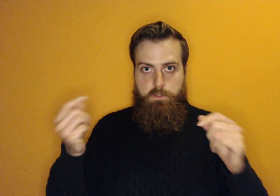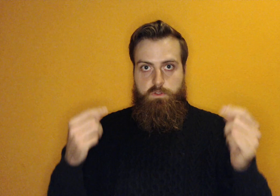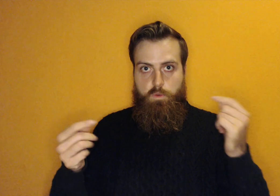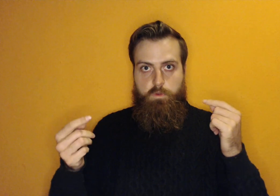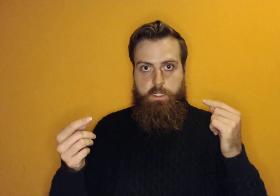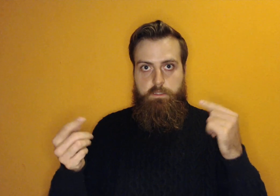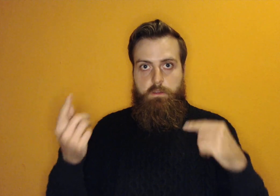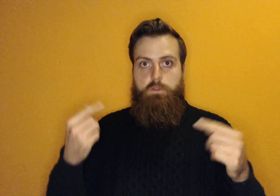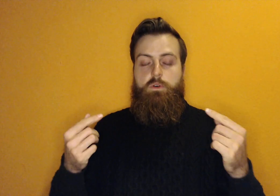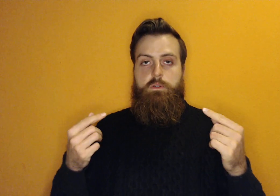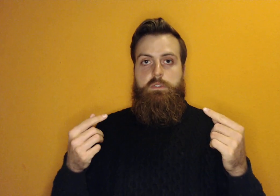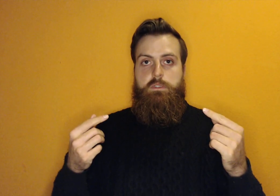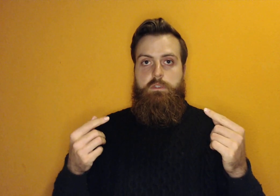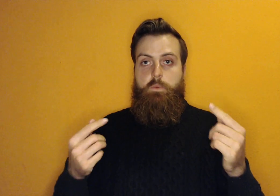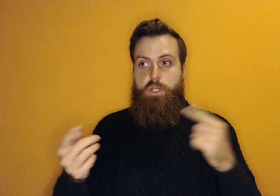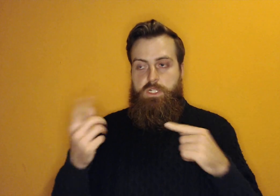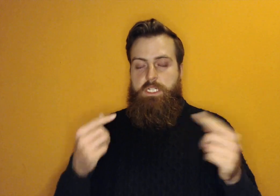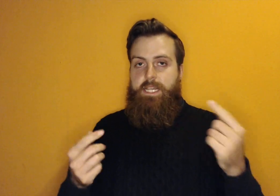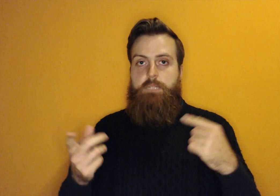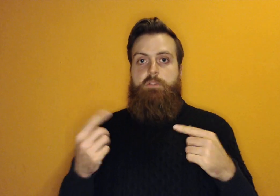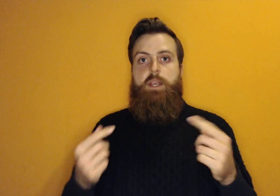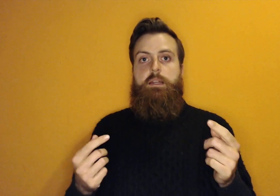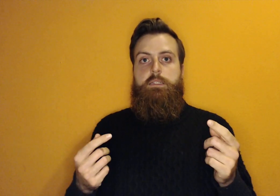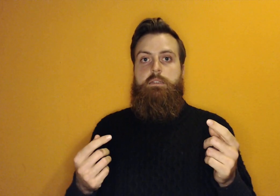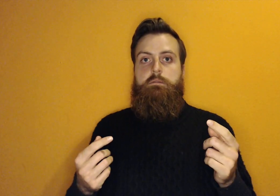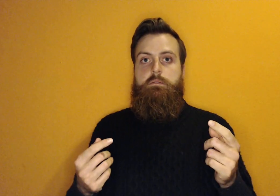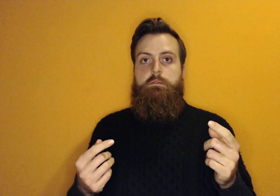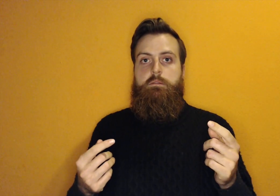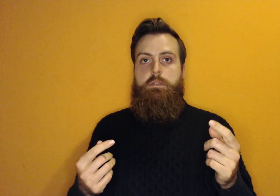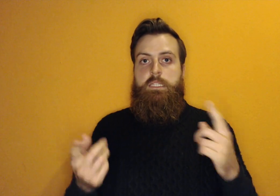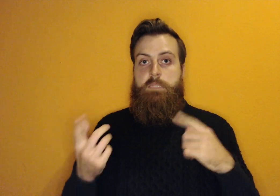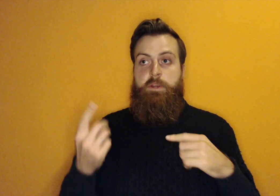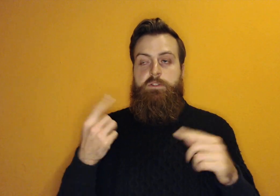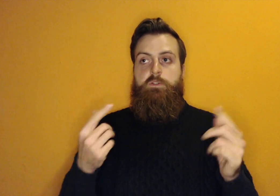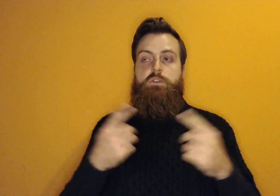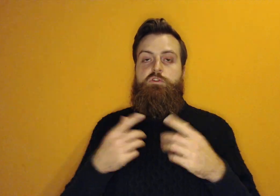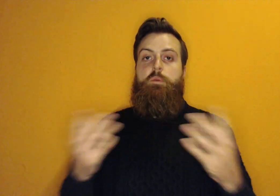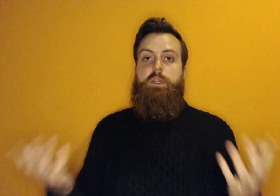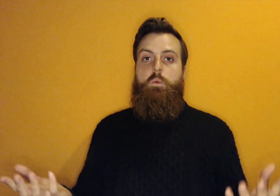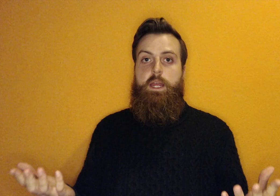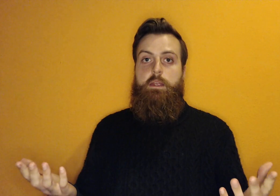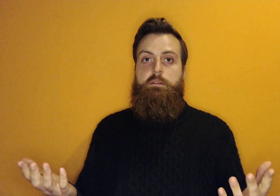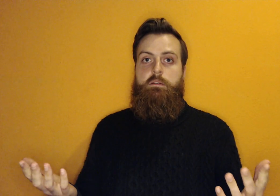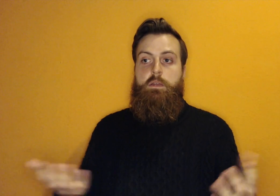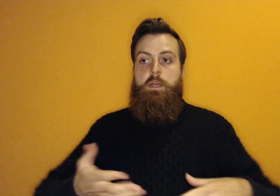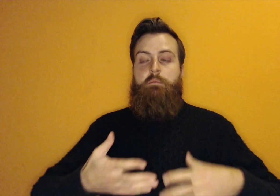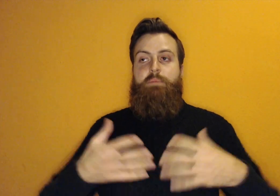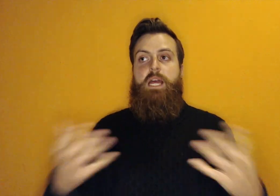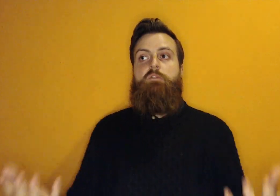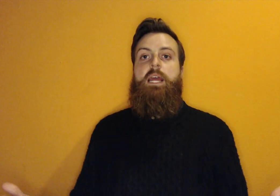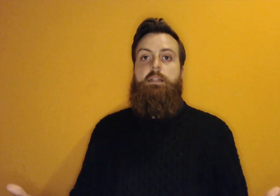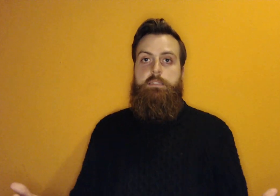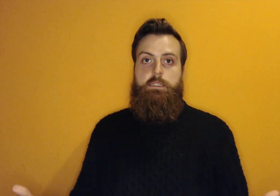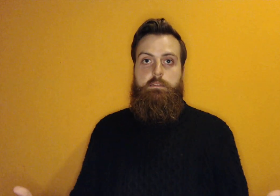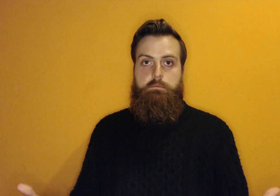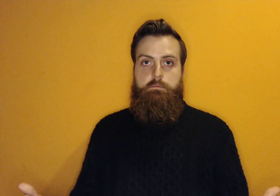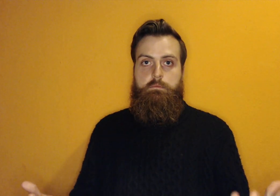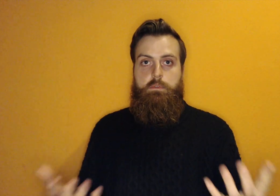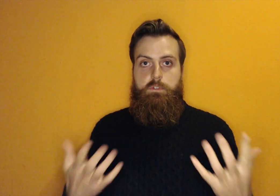the stories, the thoughts that we usually take to be reality. It's the experience of those dropping away and bare reality, just